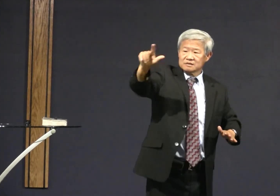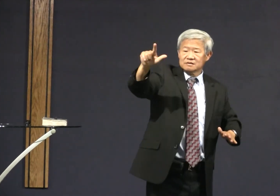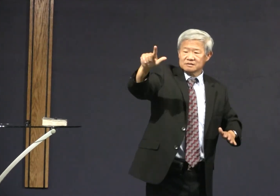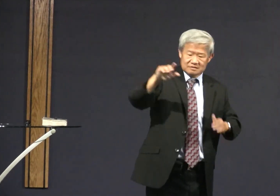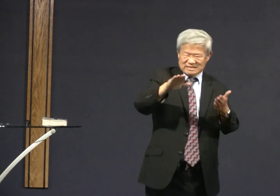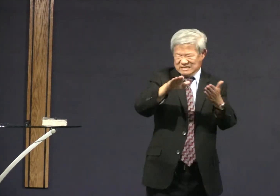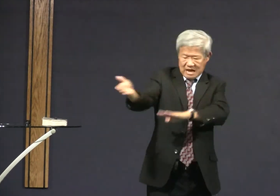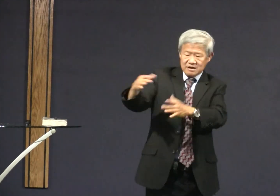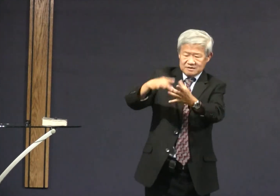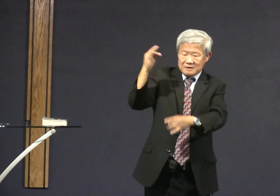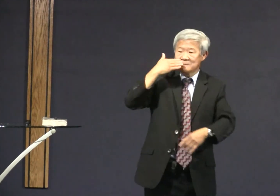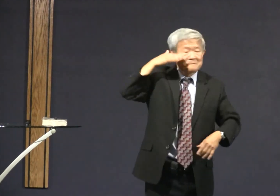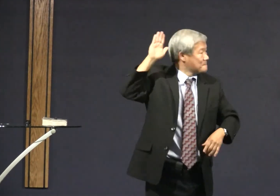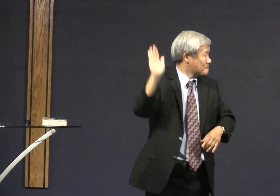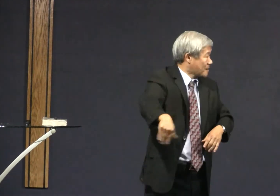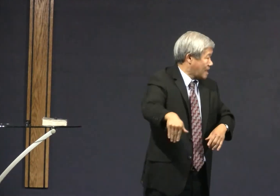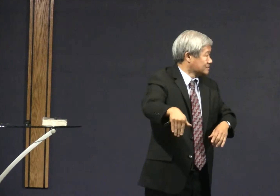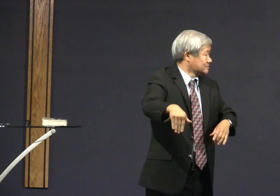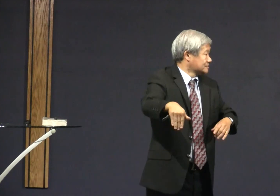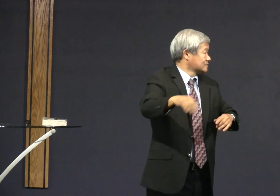with the unfruitful works of darkness